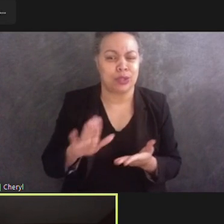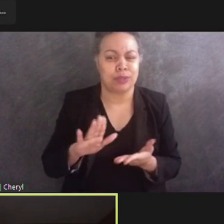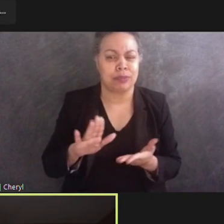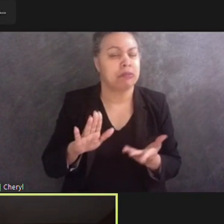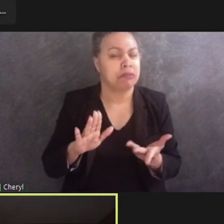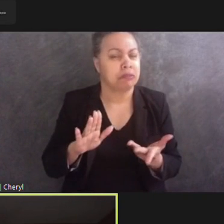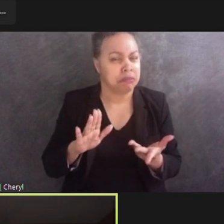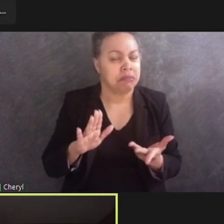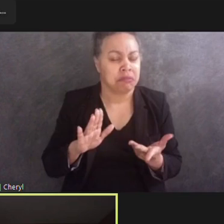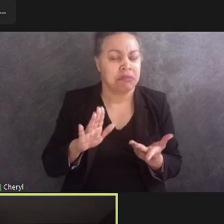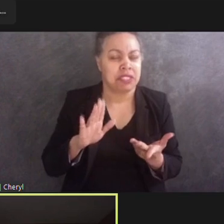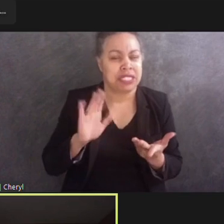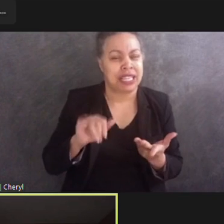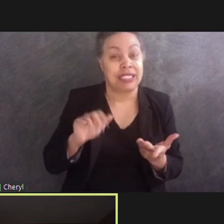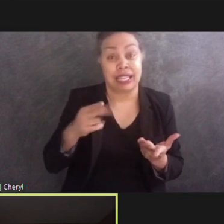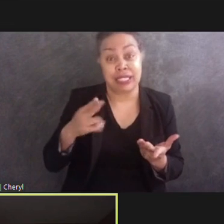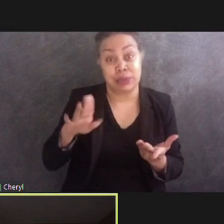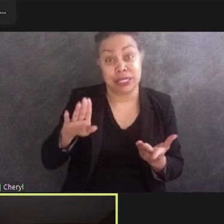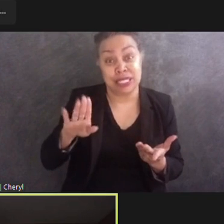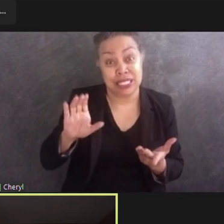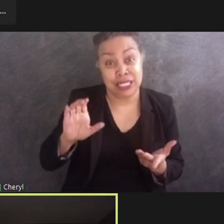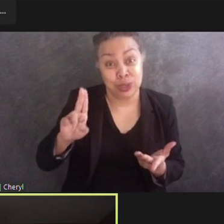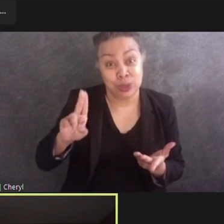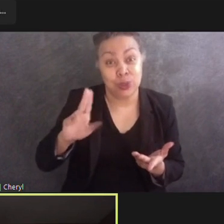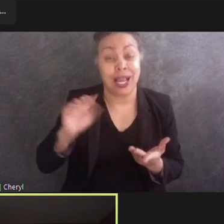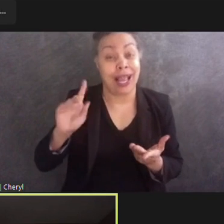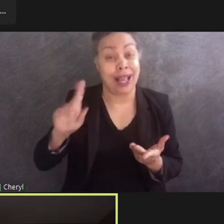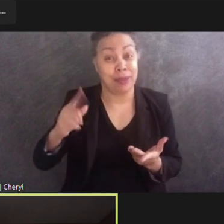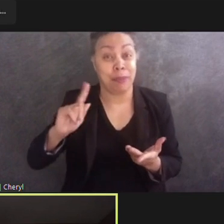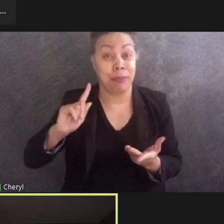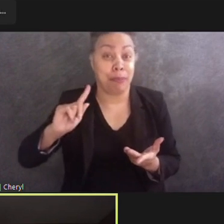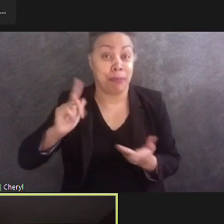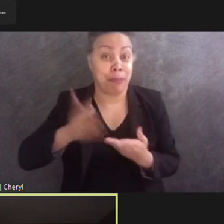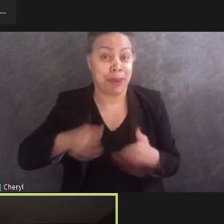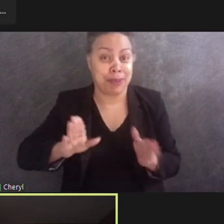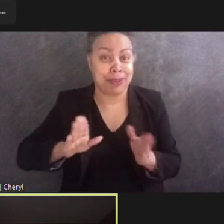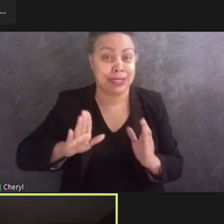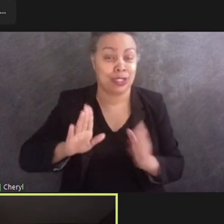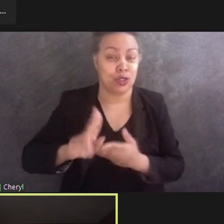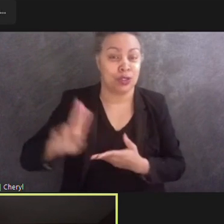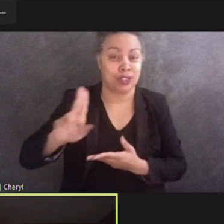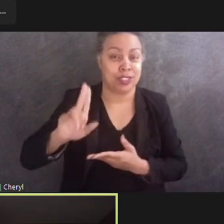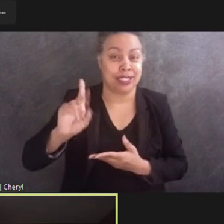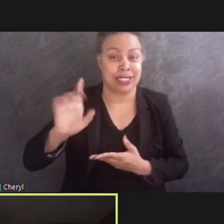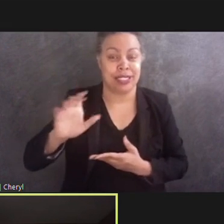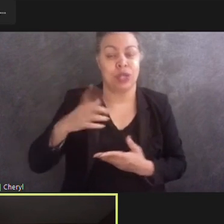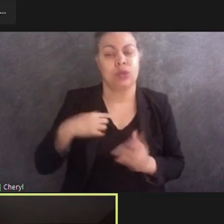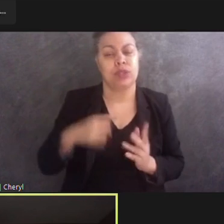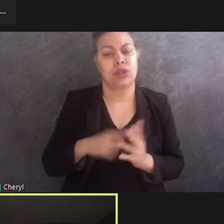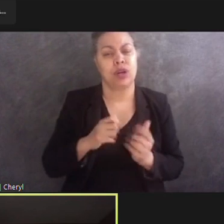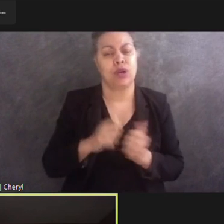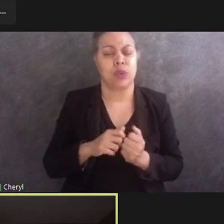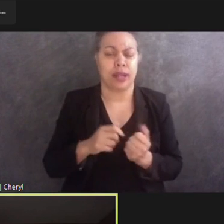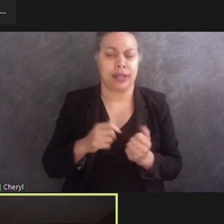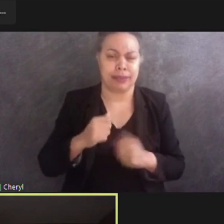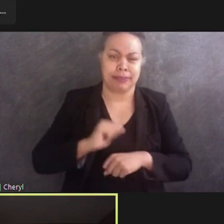HBCU. And we are starting with education about the fight for the wheelchair statue,